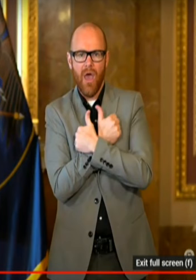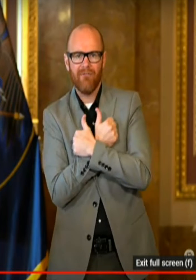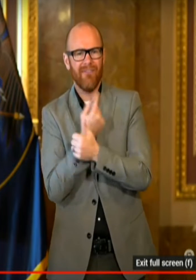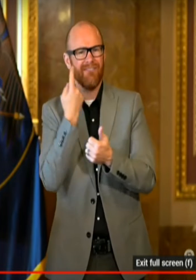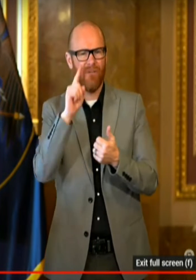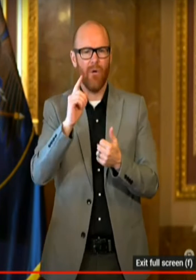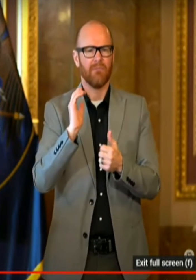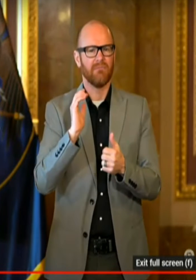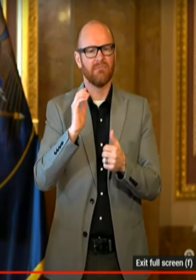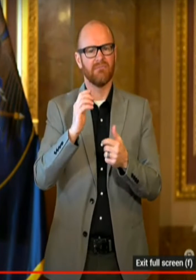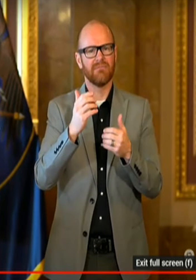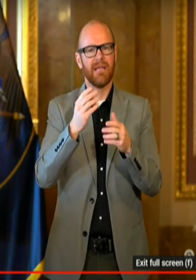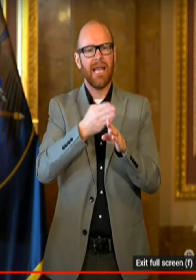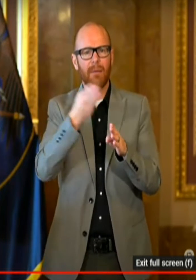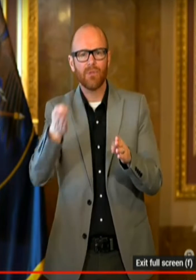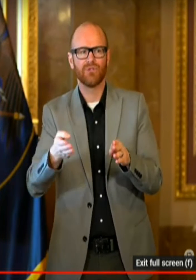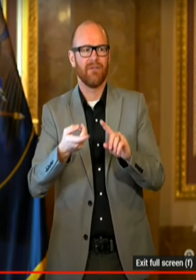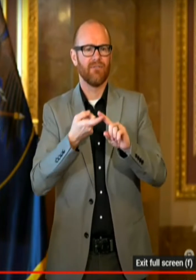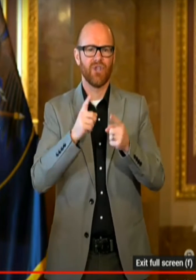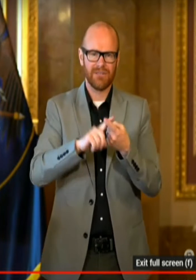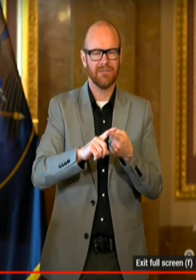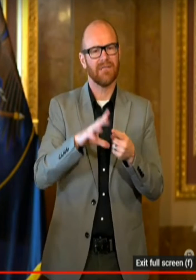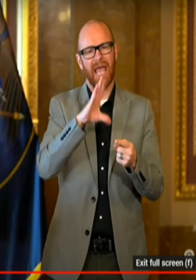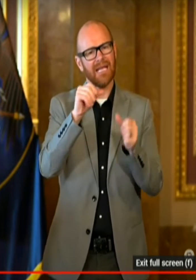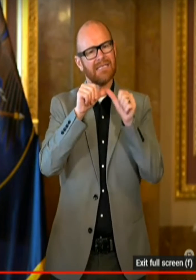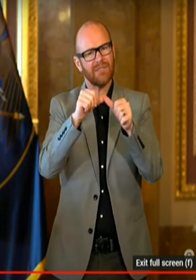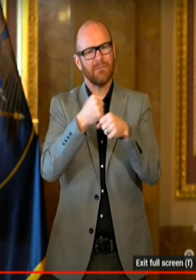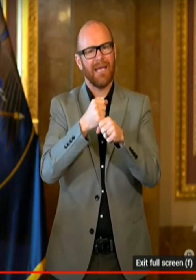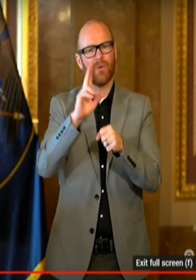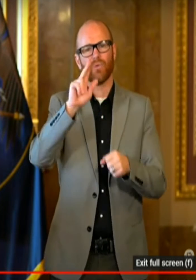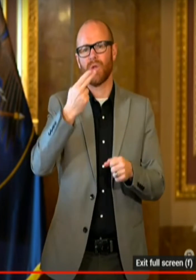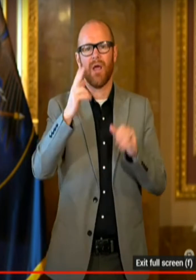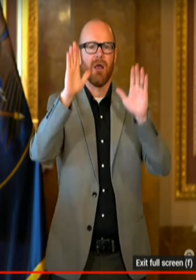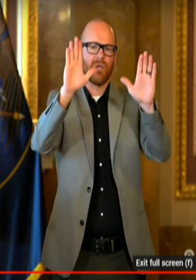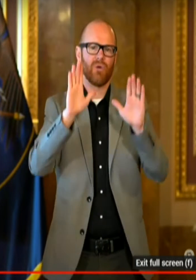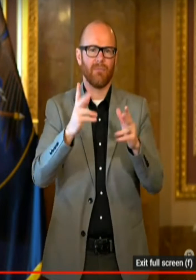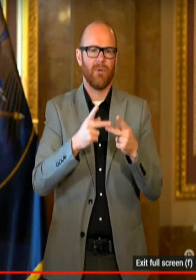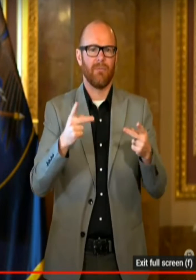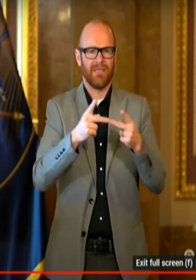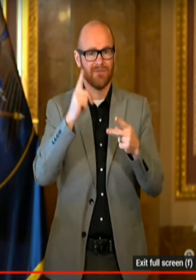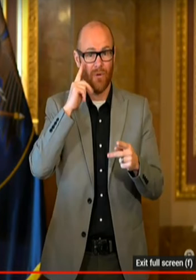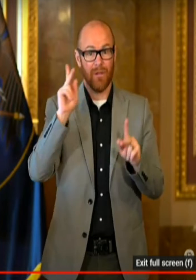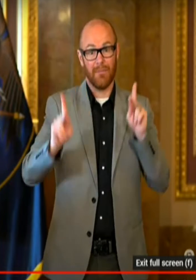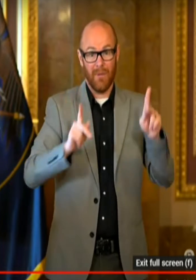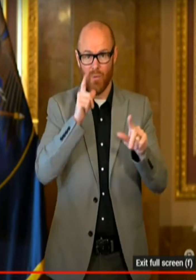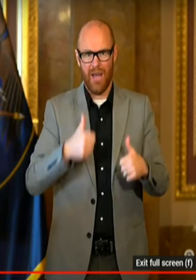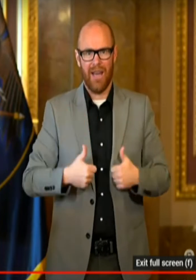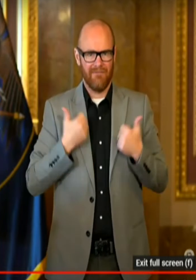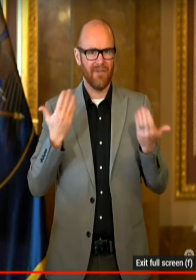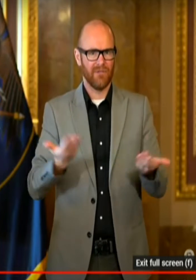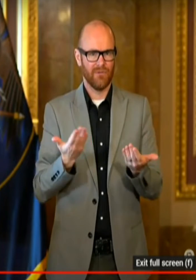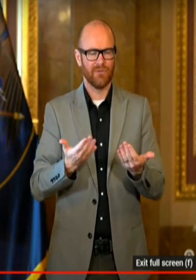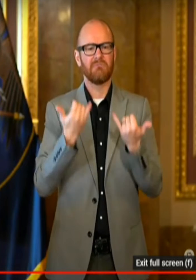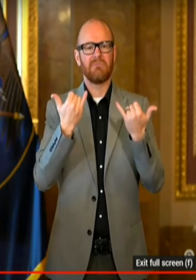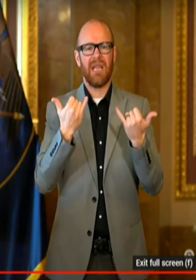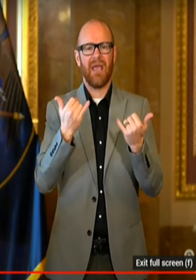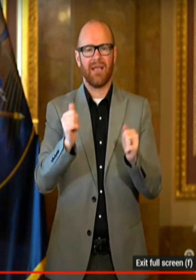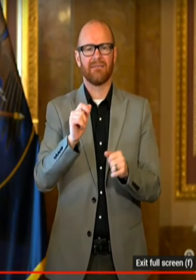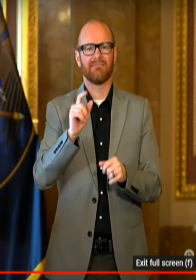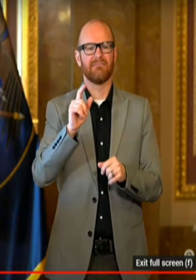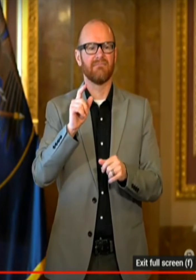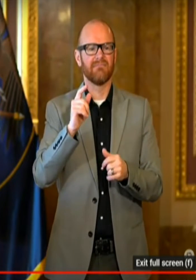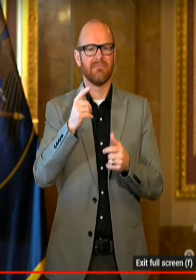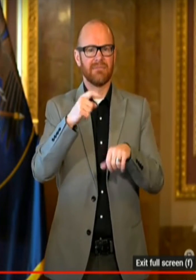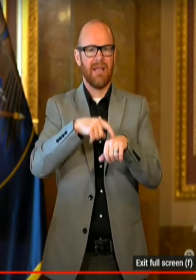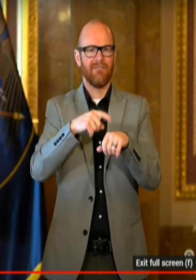and that we can continue to make Utah an incredible place for everyone who lives here. With that, we have some time for some questions. I'm sure you